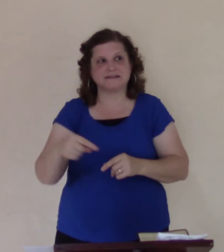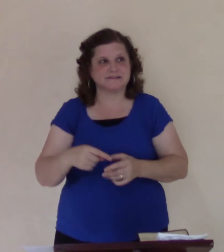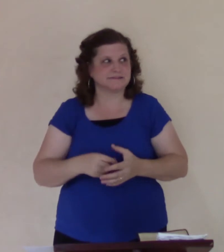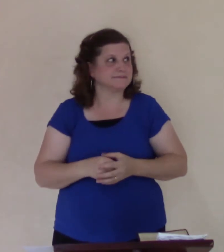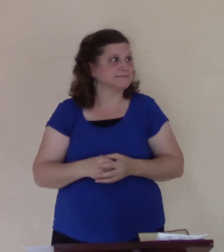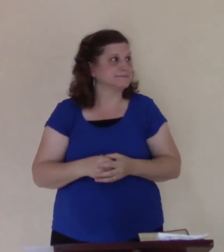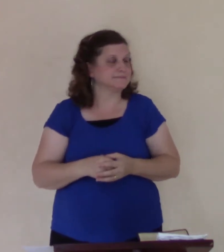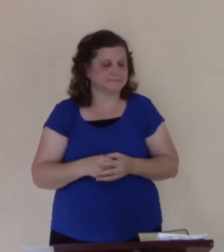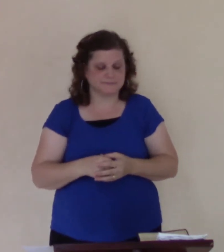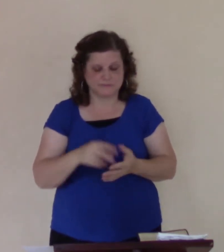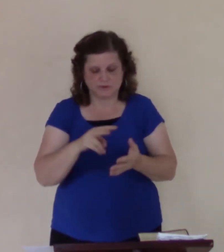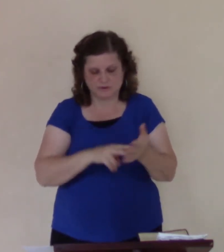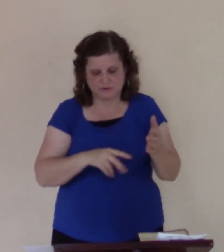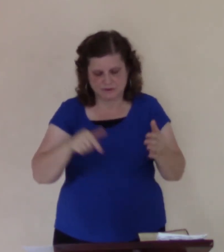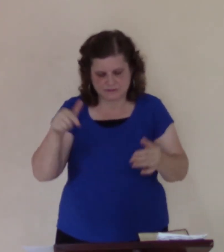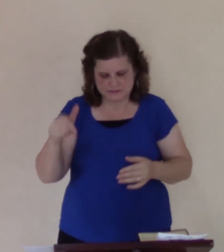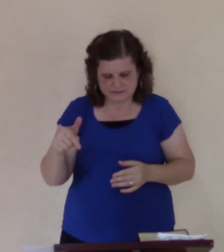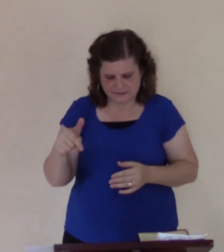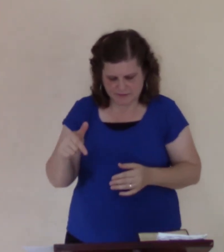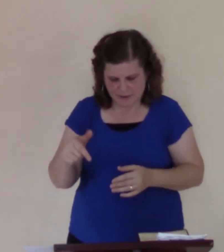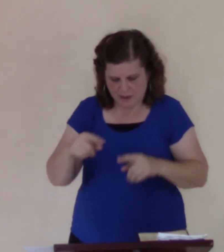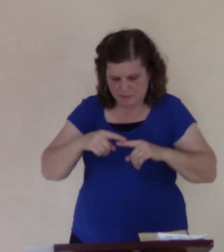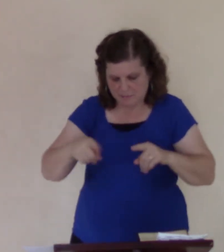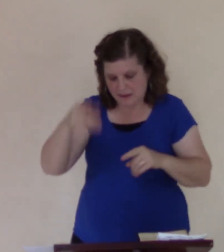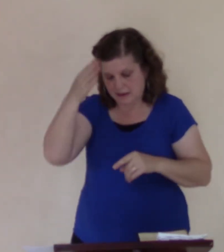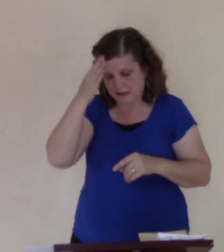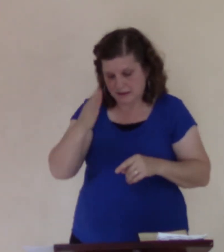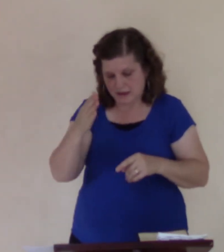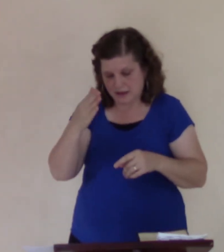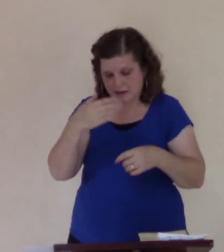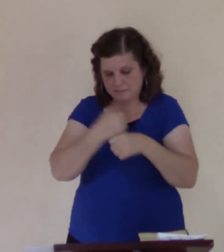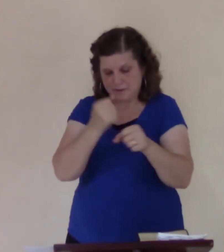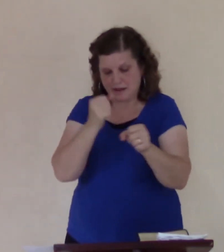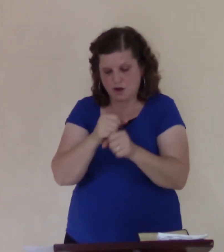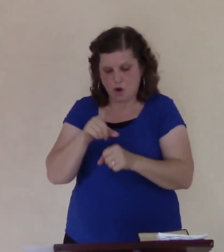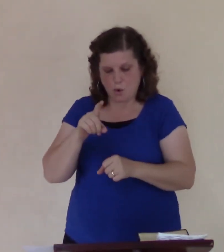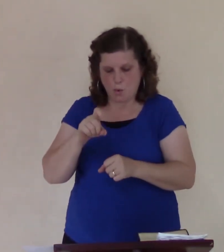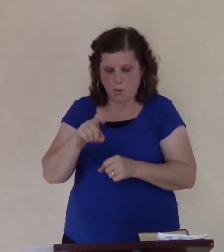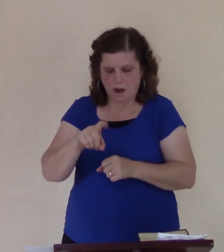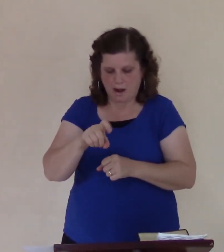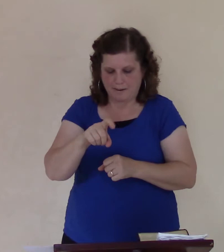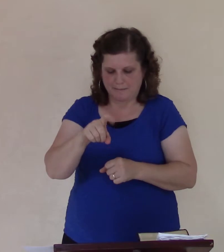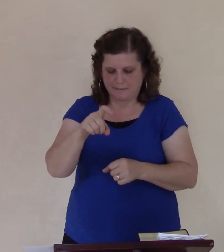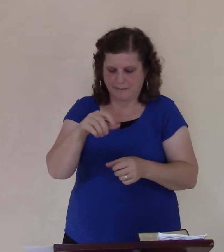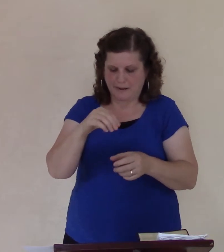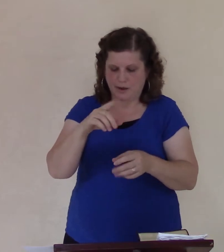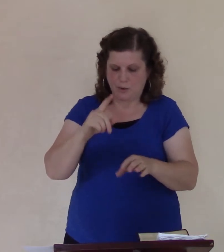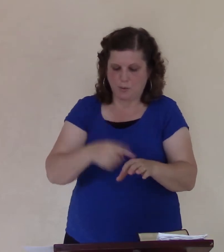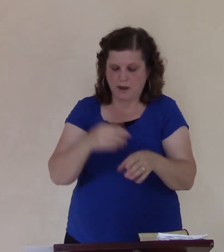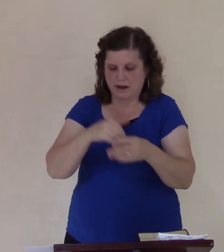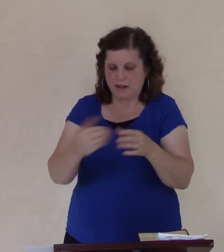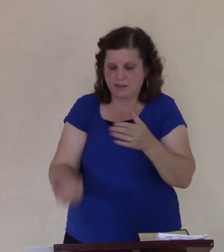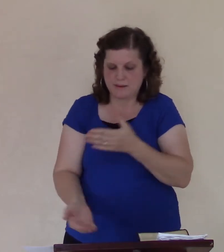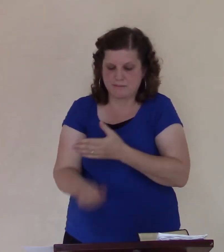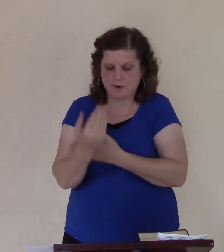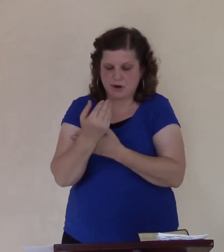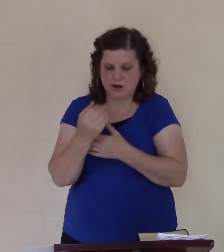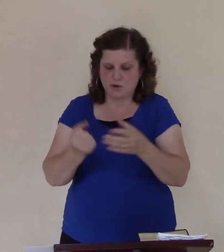Verse seven, But God prepared him for him. When the one rose next day, and it smote the corn,